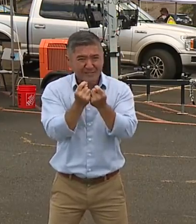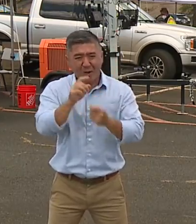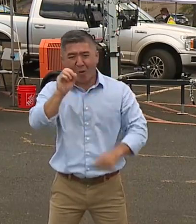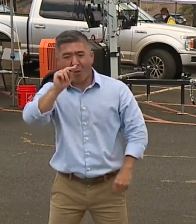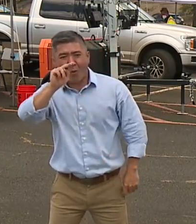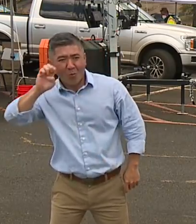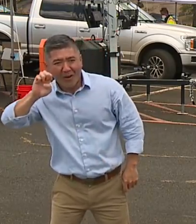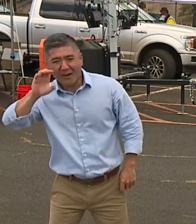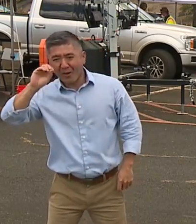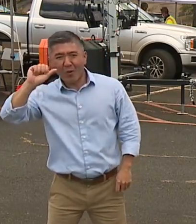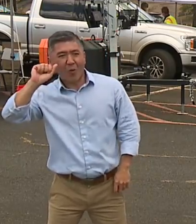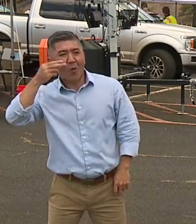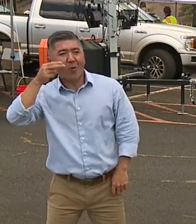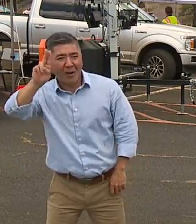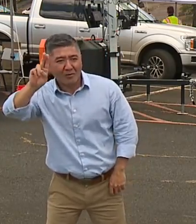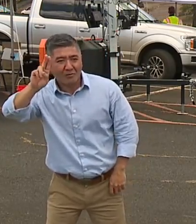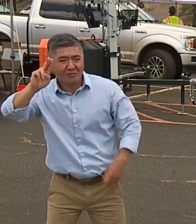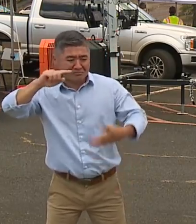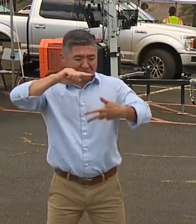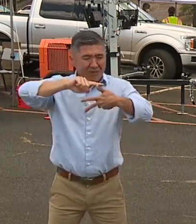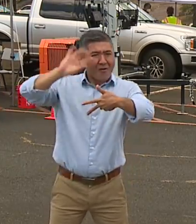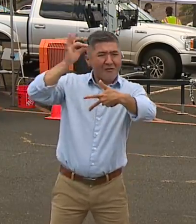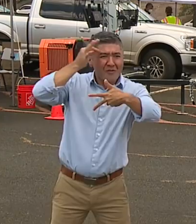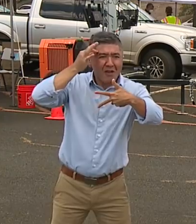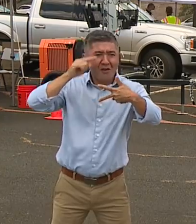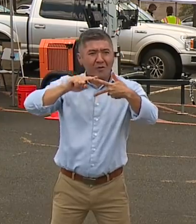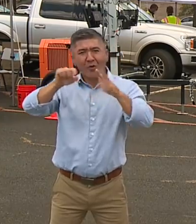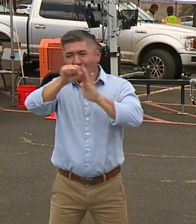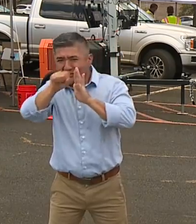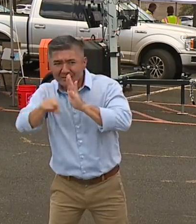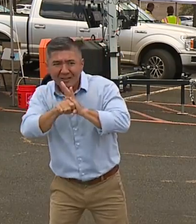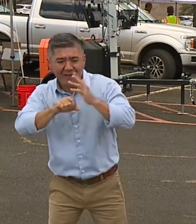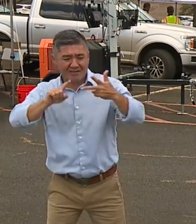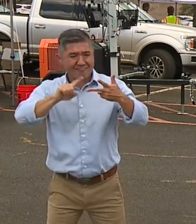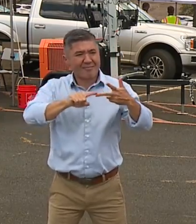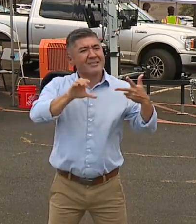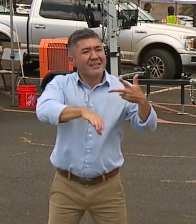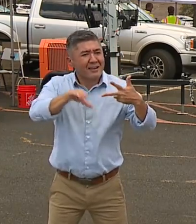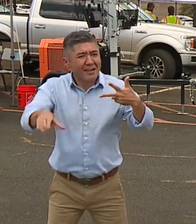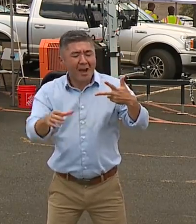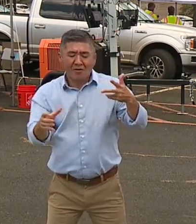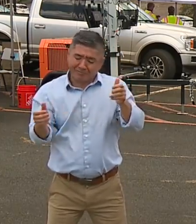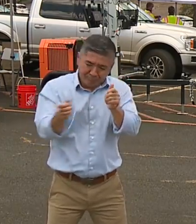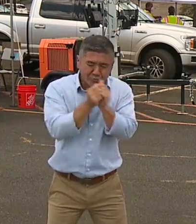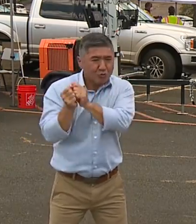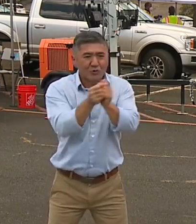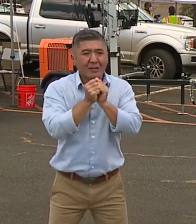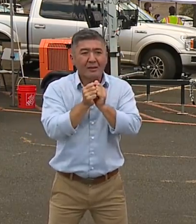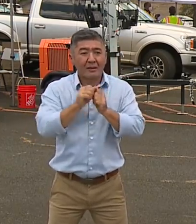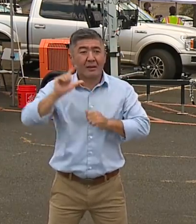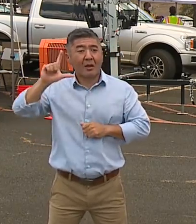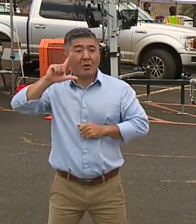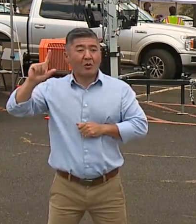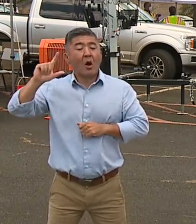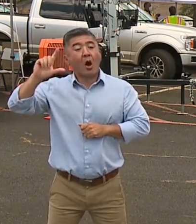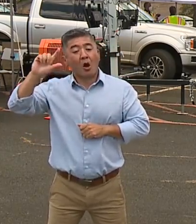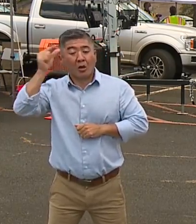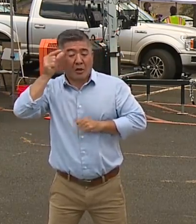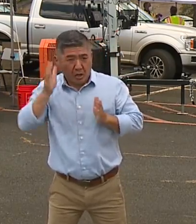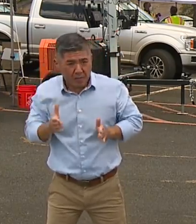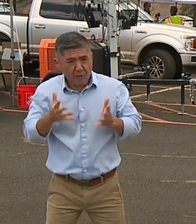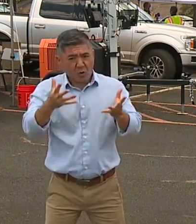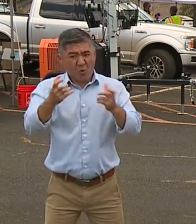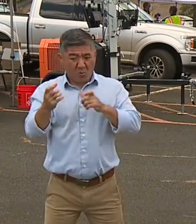Federal, state and county. The Governor wanted to be here today. But after the VTC, he went on to other things.